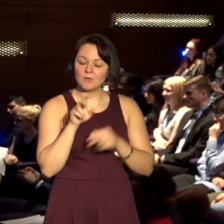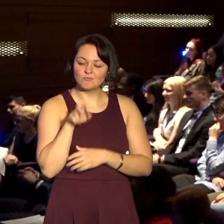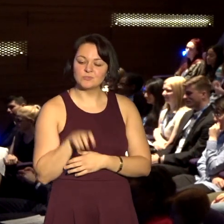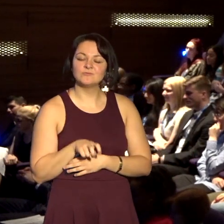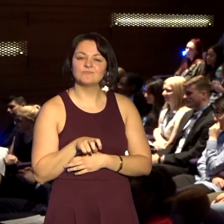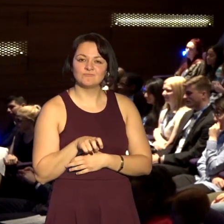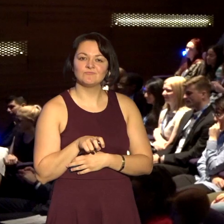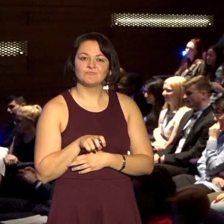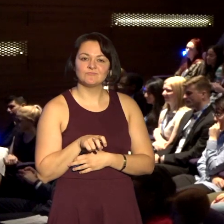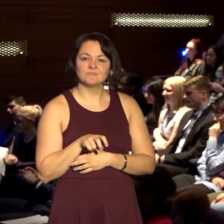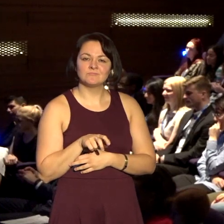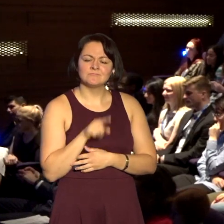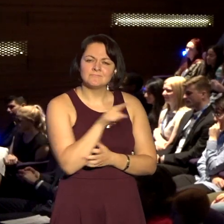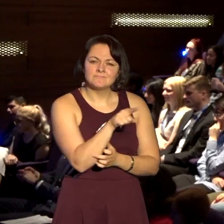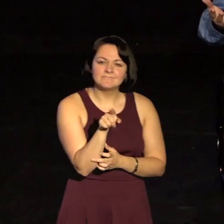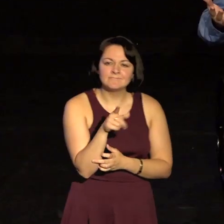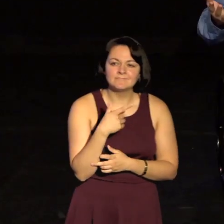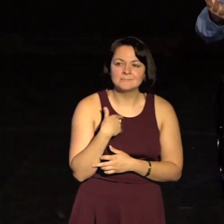And you see a gentleman coming towards you.